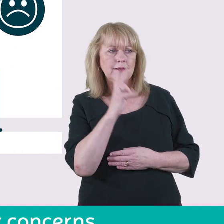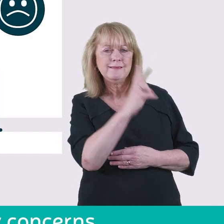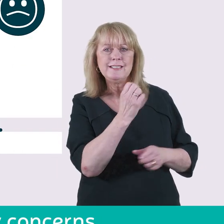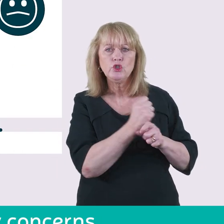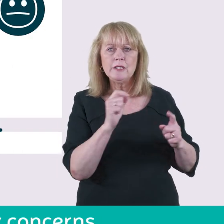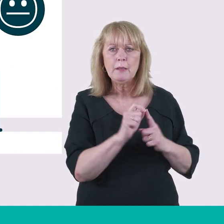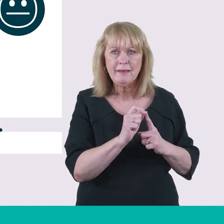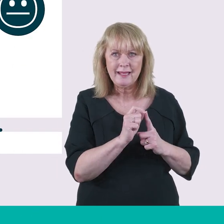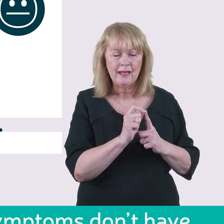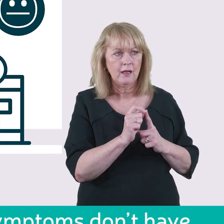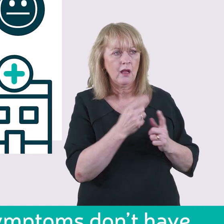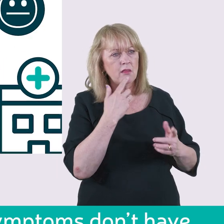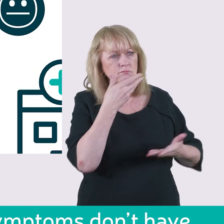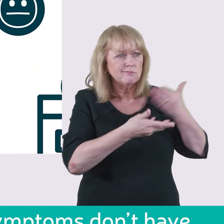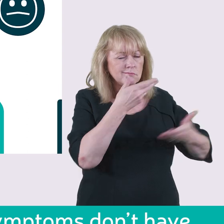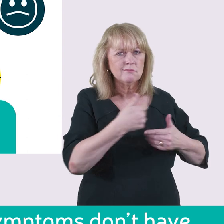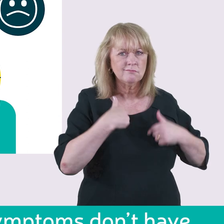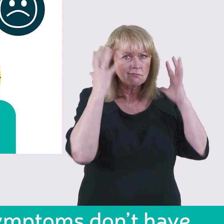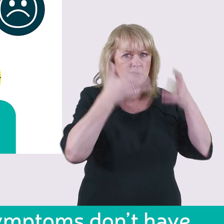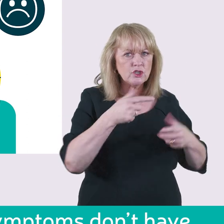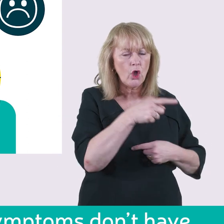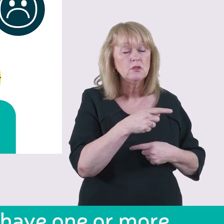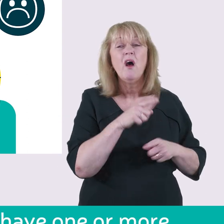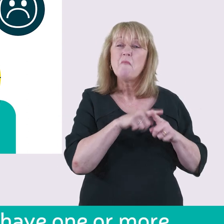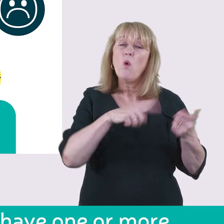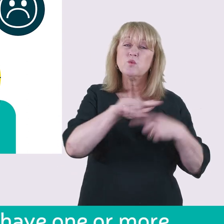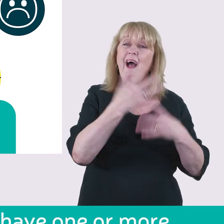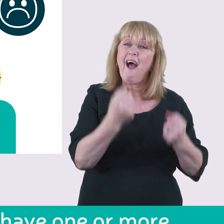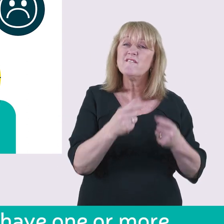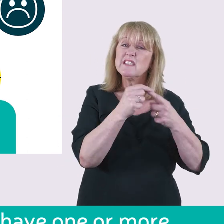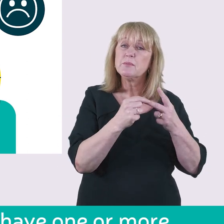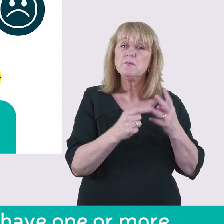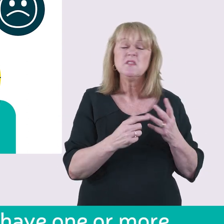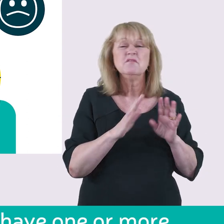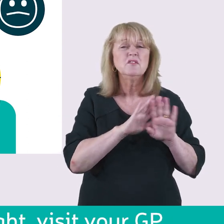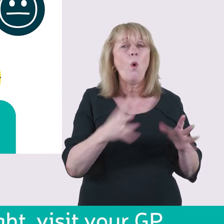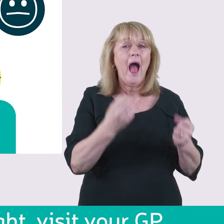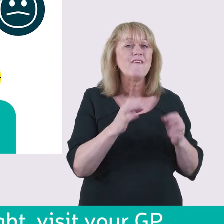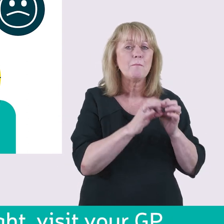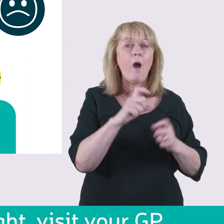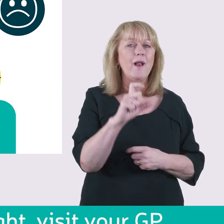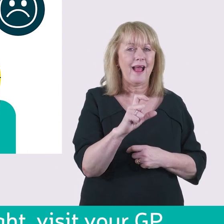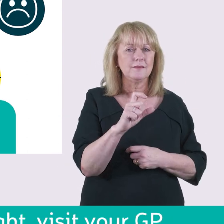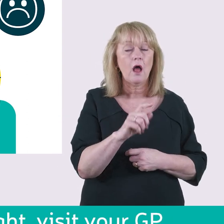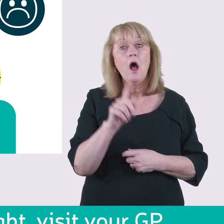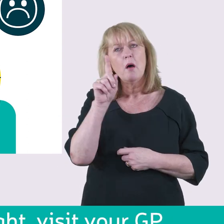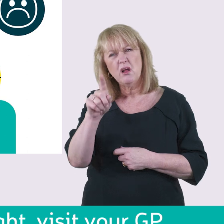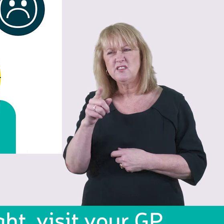concerns. Most people with these symptoms don't have bowel cancer. But if you have one or more, or if things don't feel right, visit